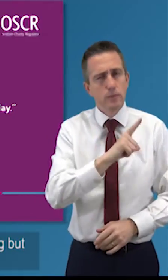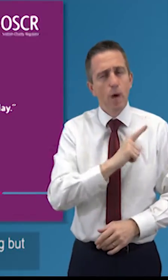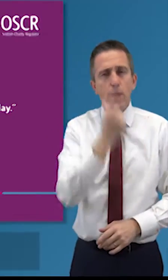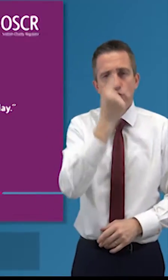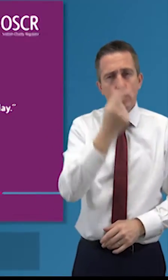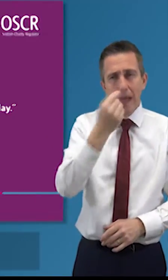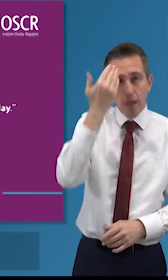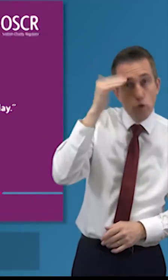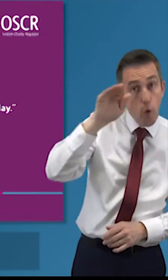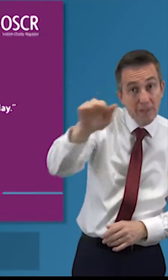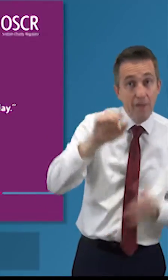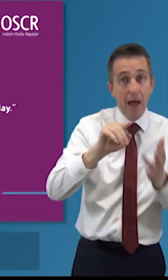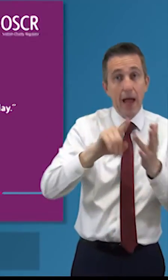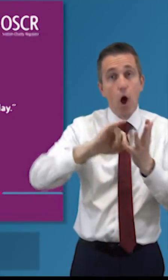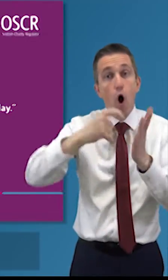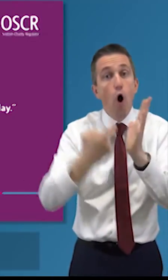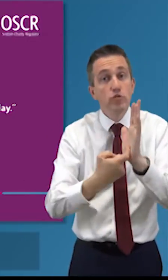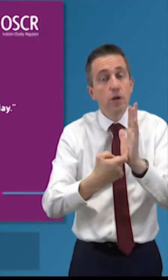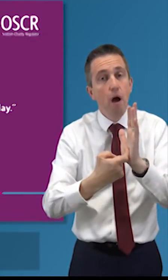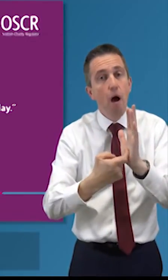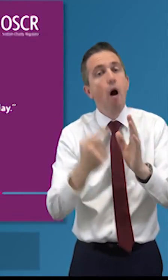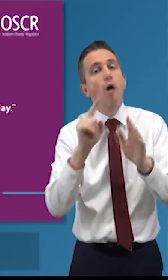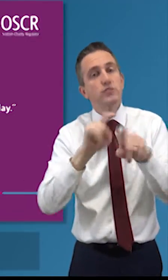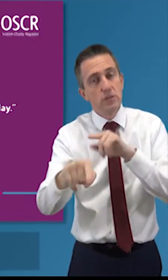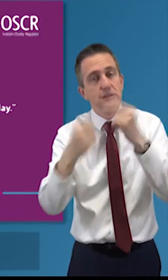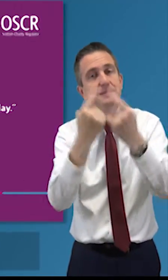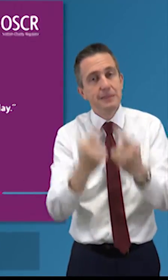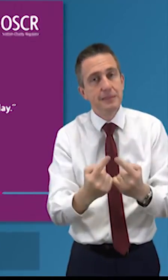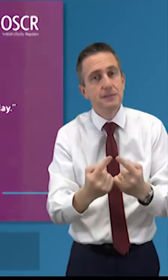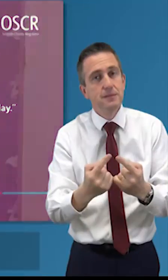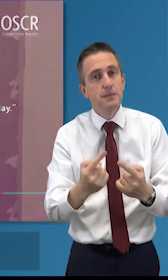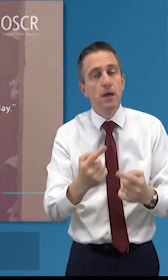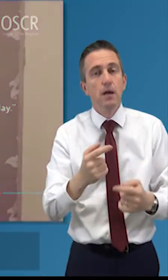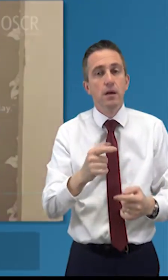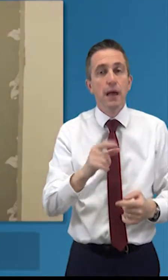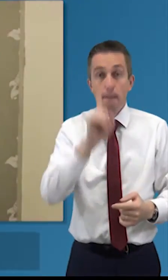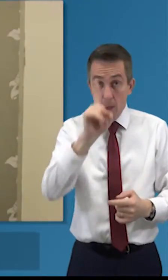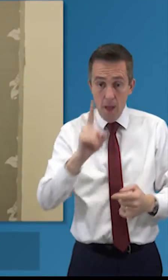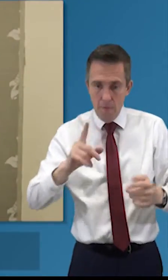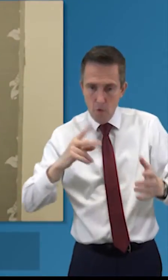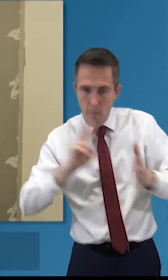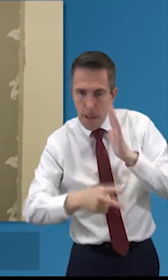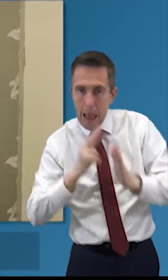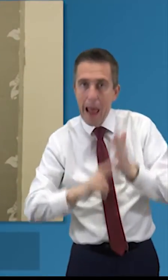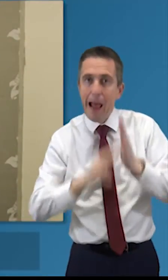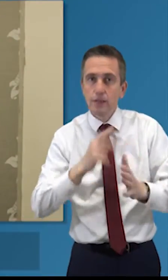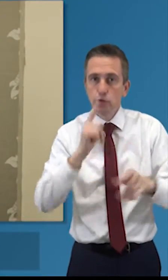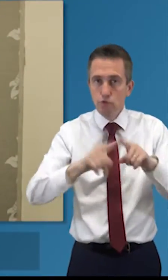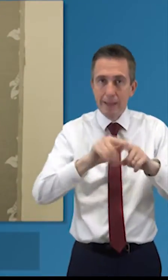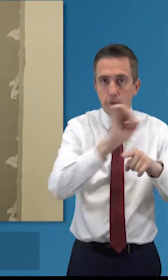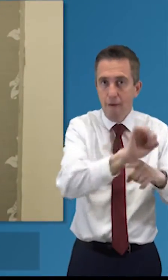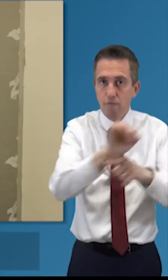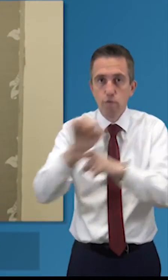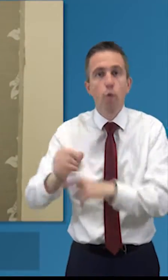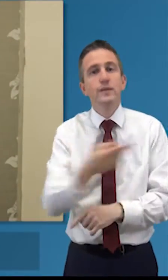that that's why we have the the notifiable events regime uh the effect of those things will be mitigated if you've thought about it